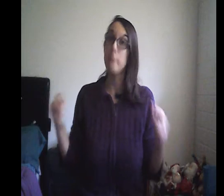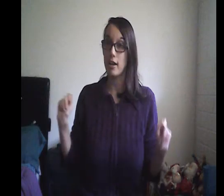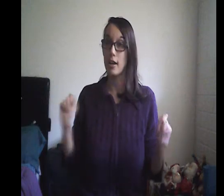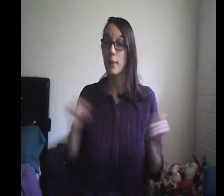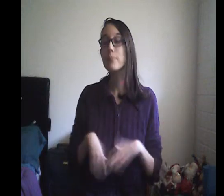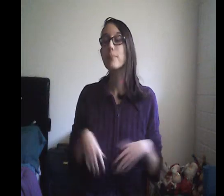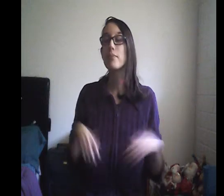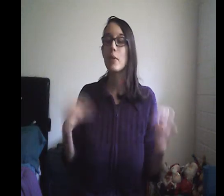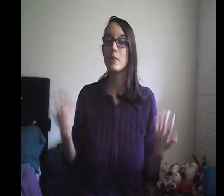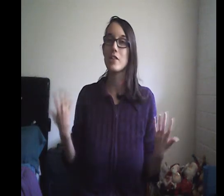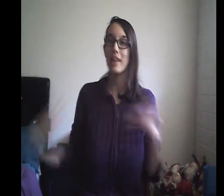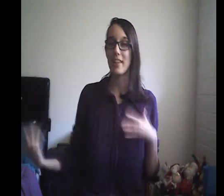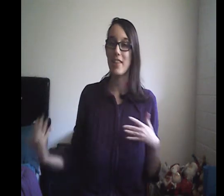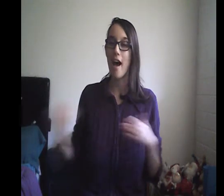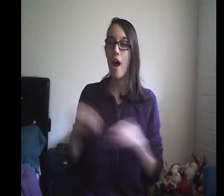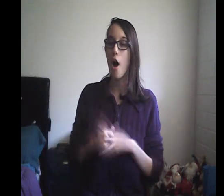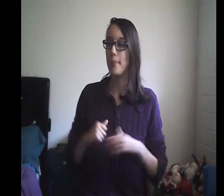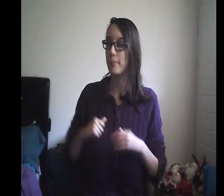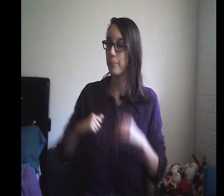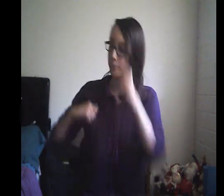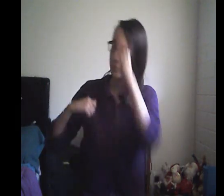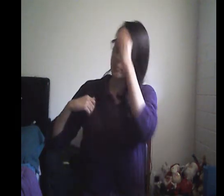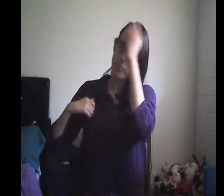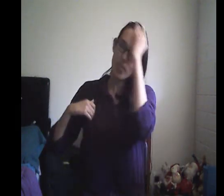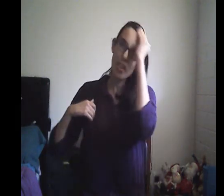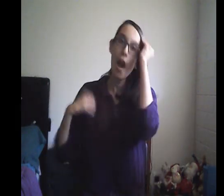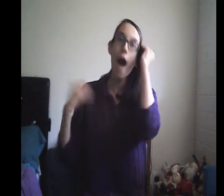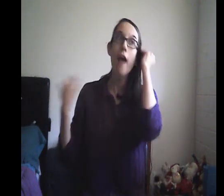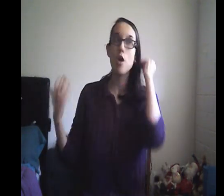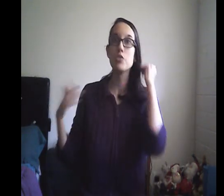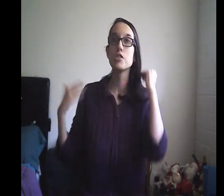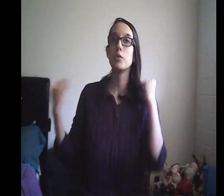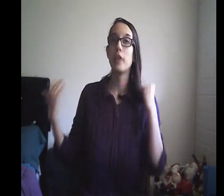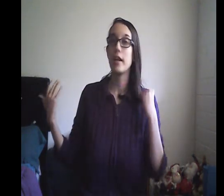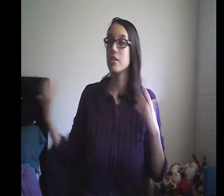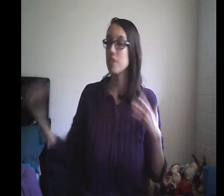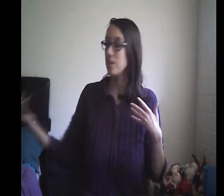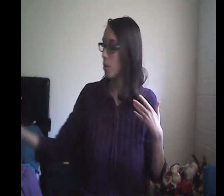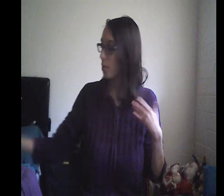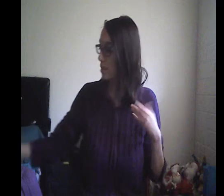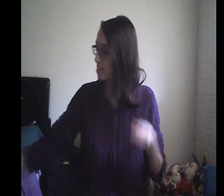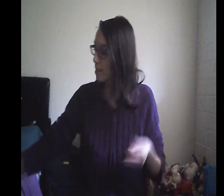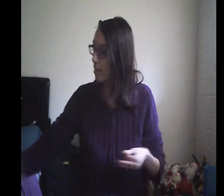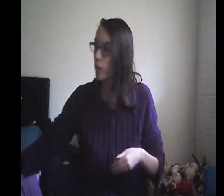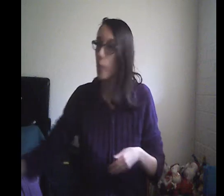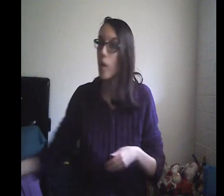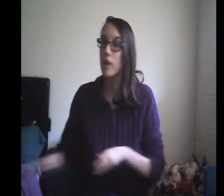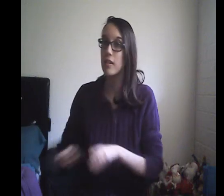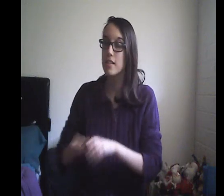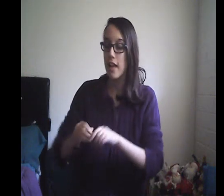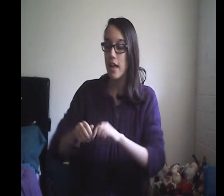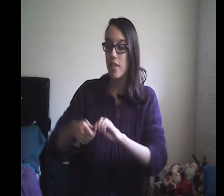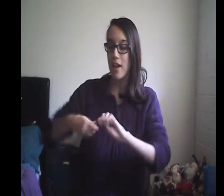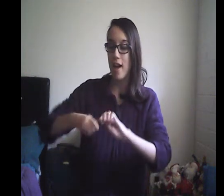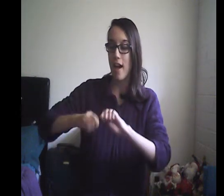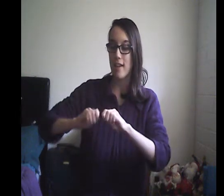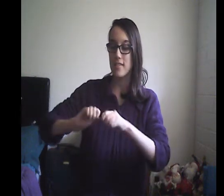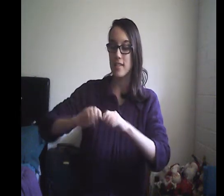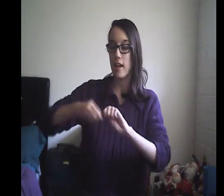which i like that um i also like the mascara wand that it has and i'll